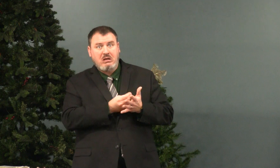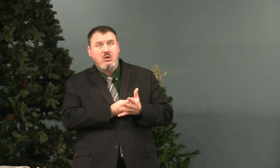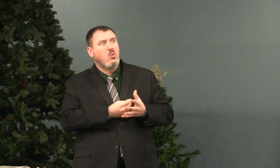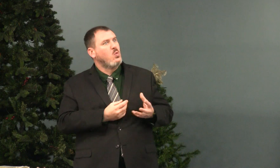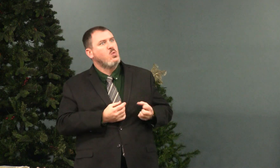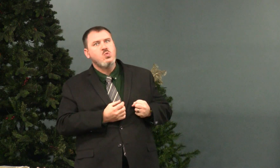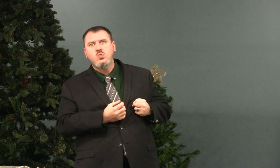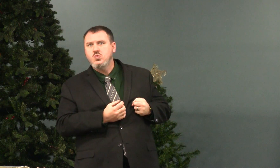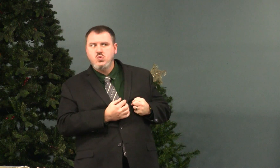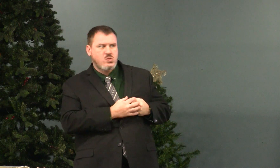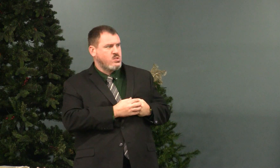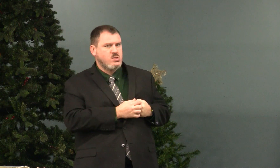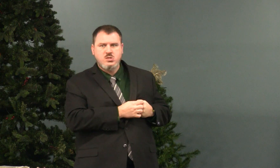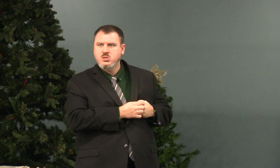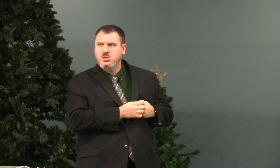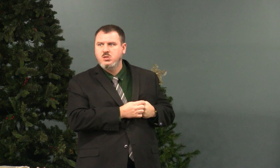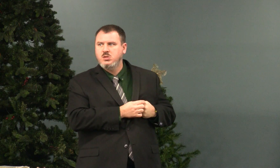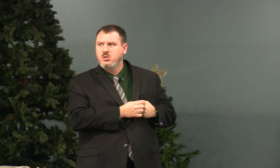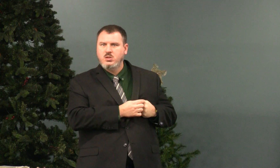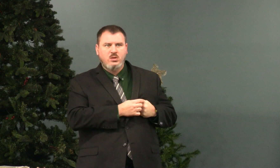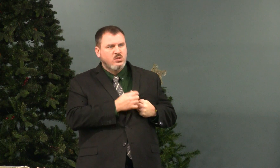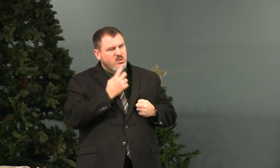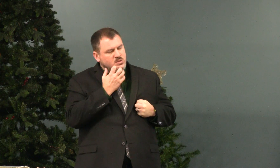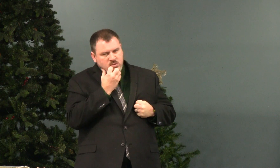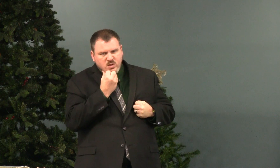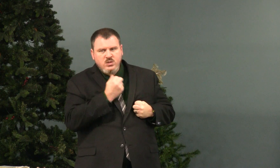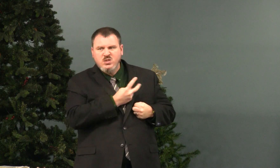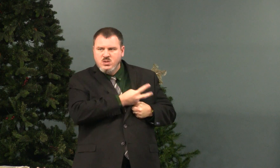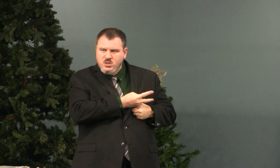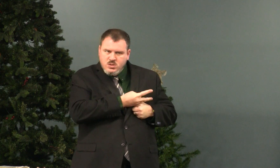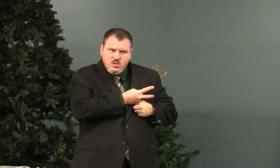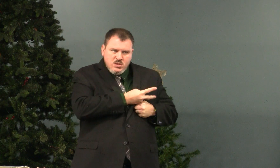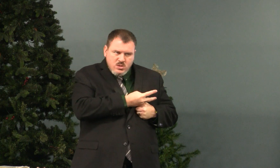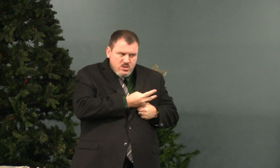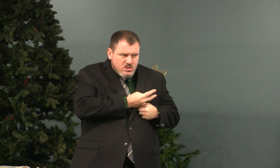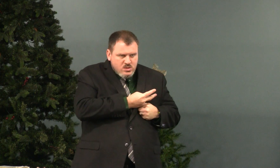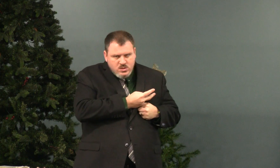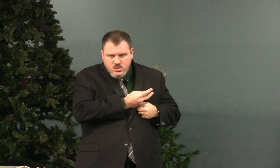And I saw money as something to hang on to.